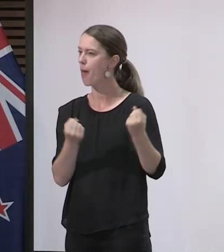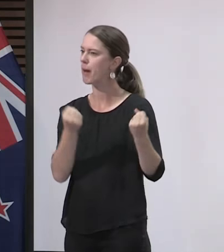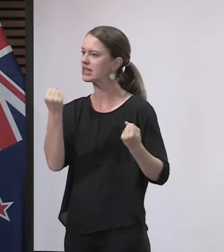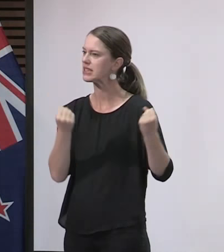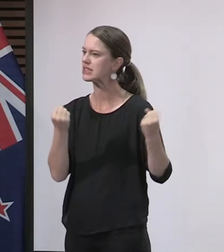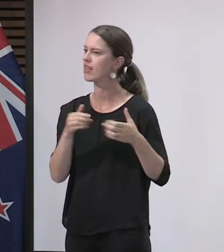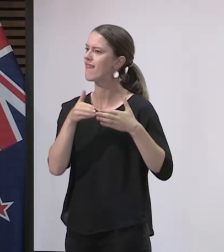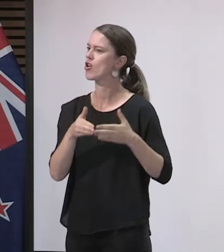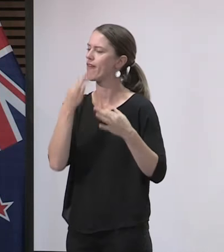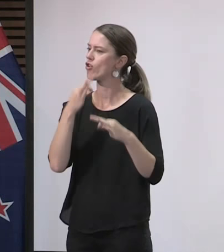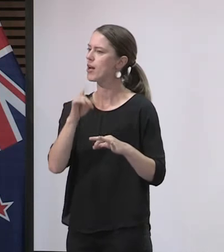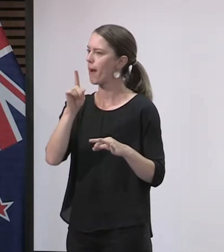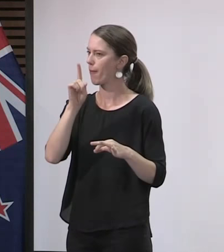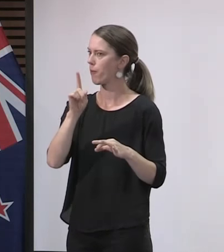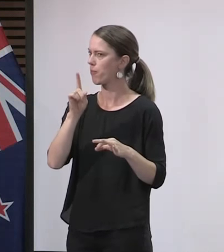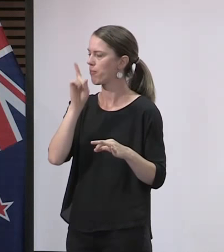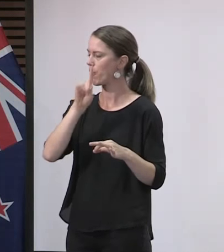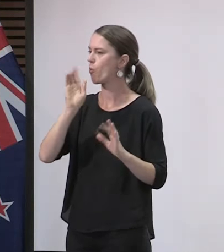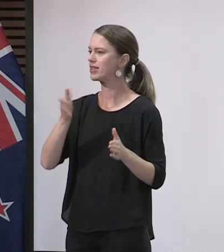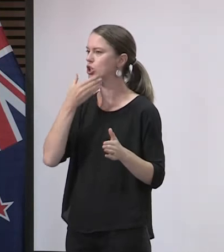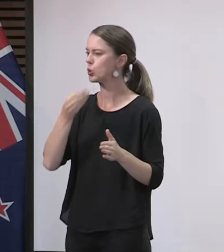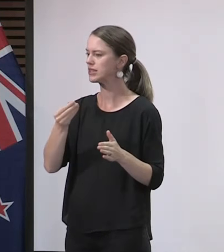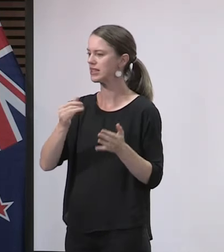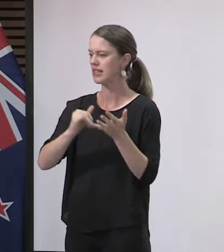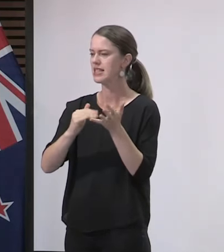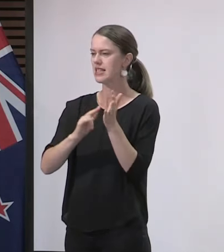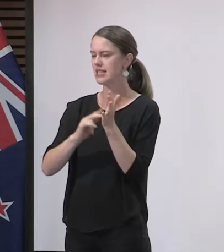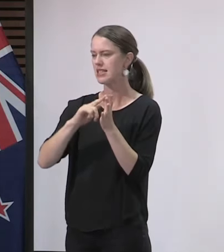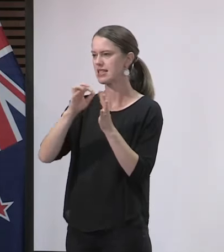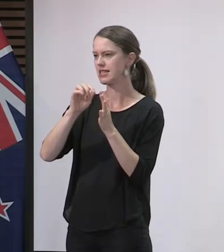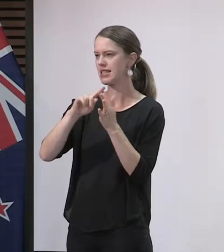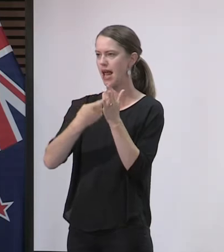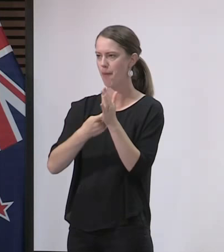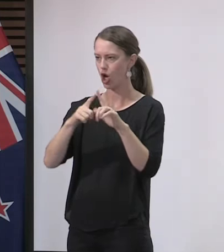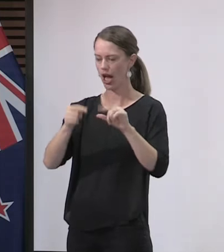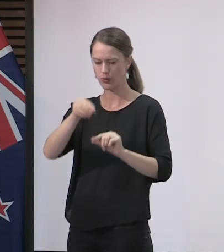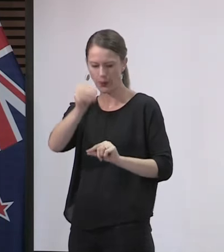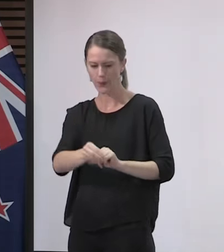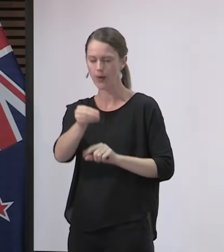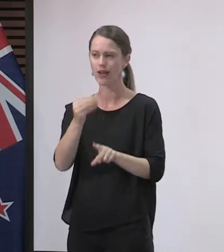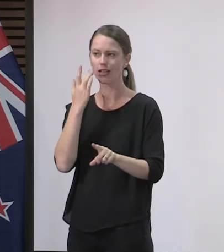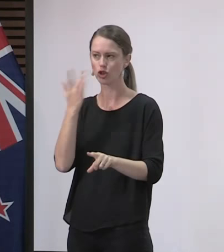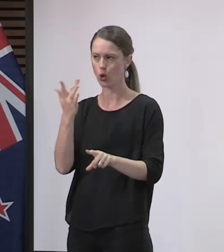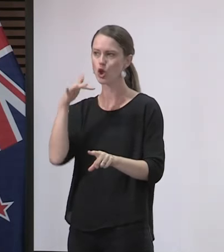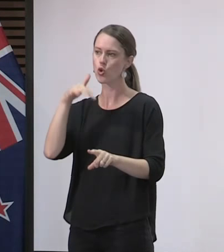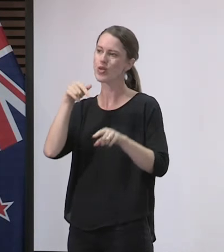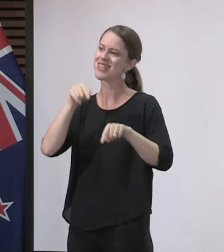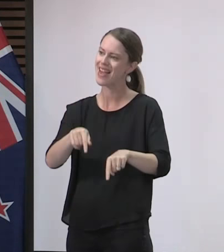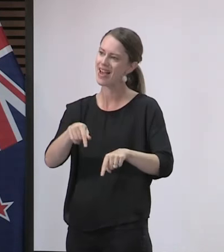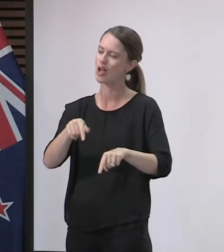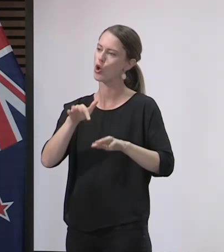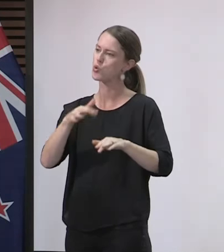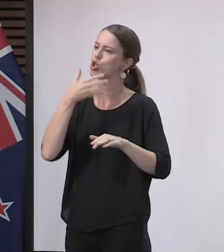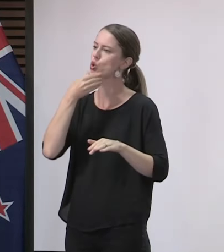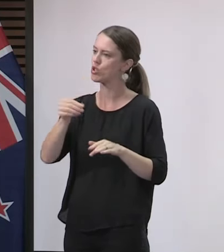and the ferries, people are still required to use their snapper card to clock on and off, so that does provide a record of use of public